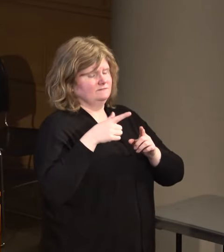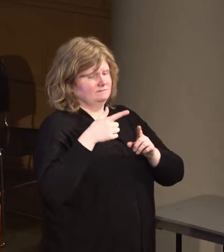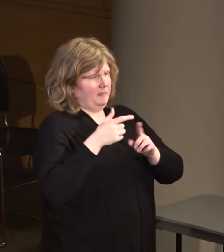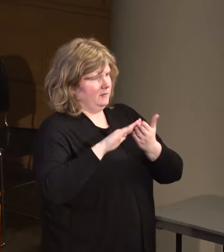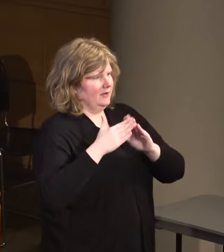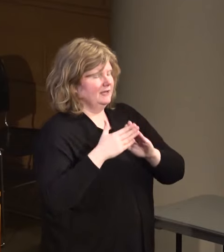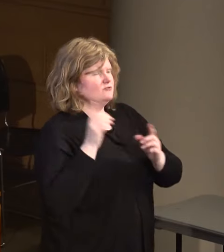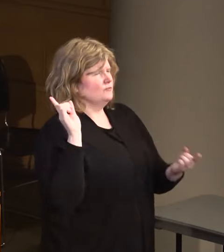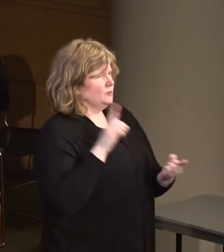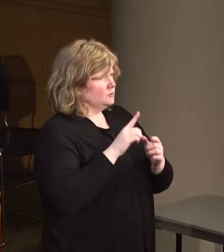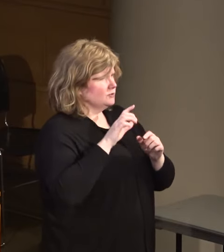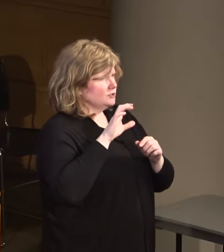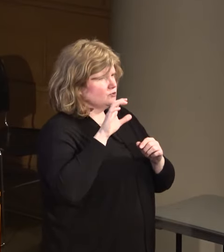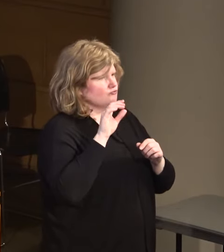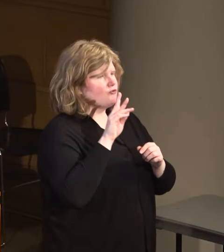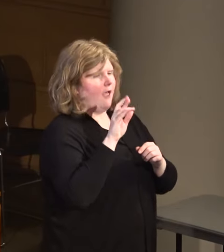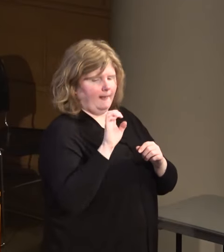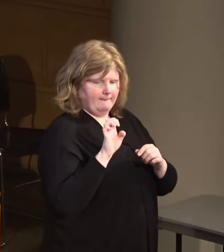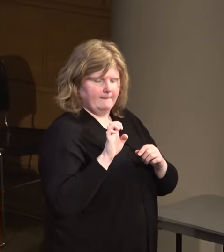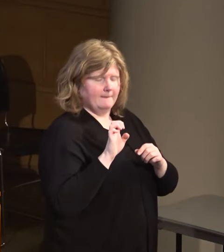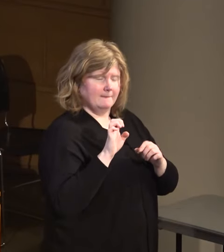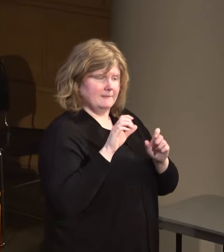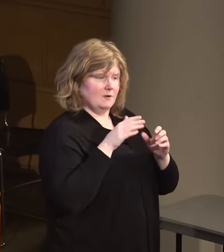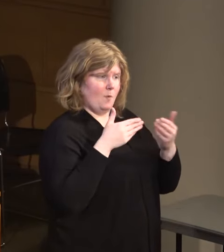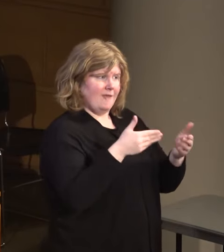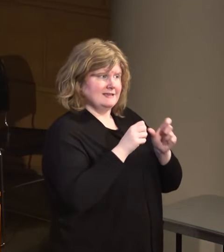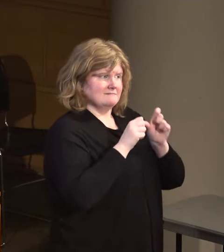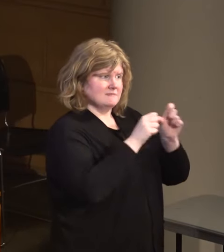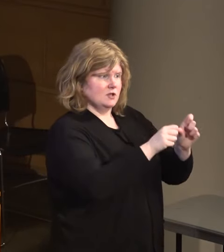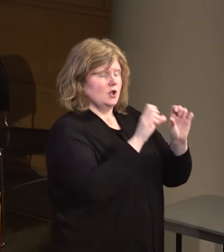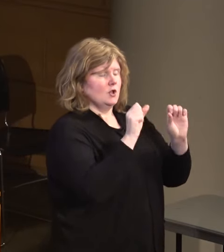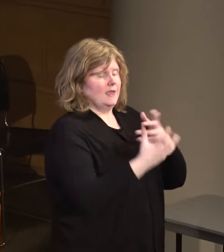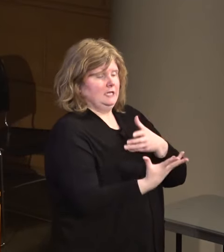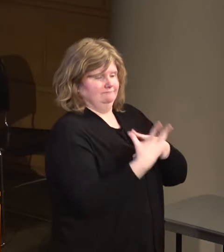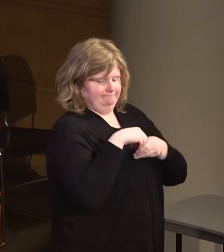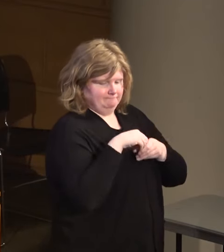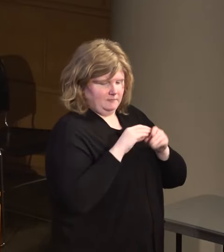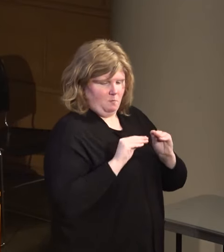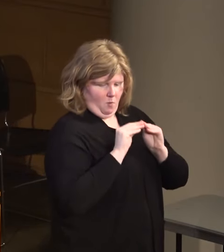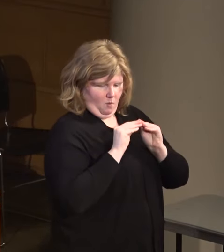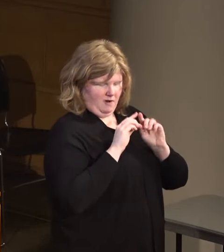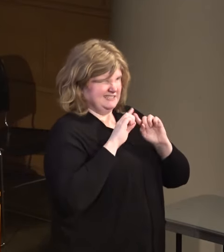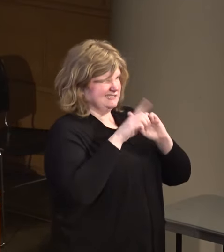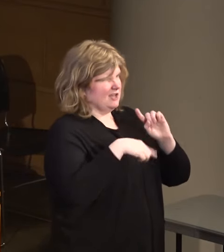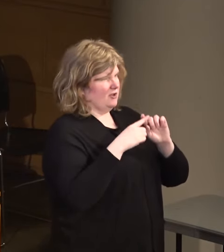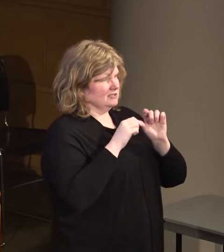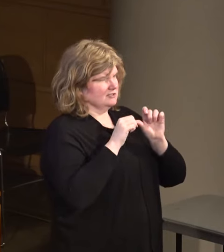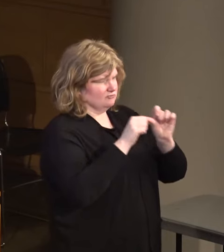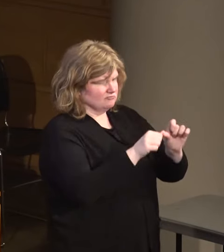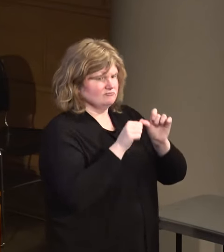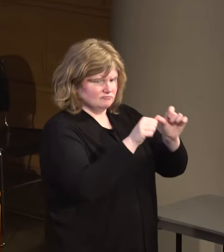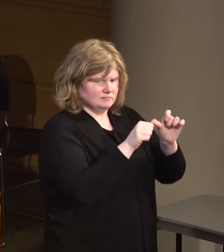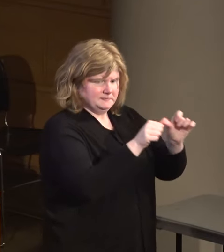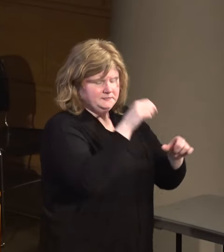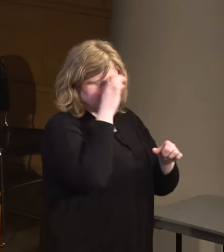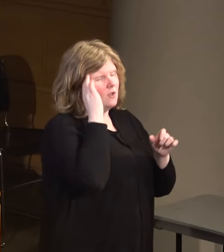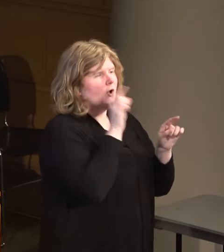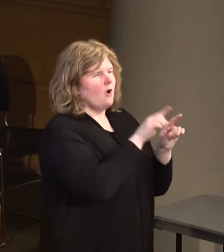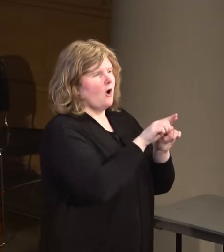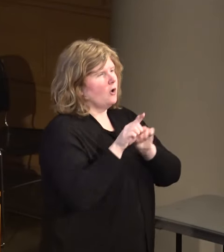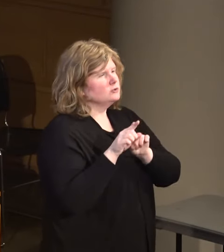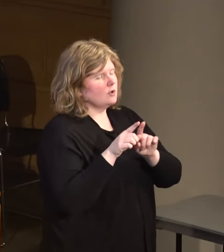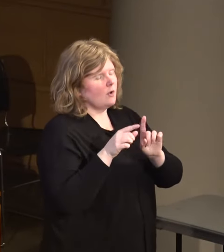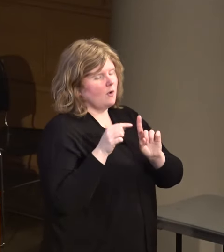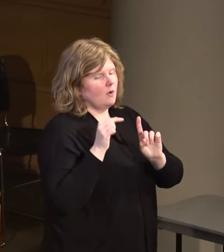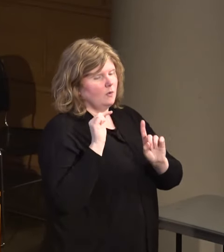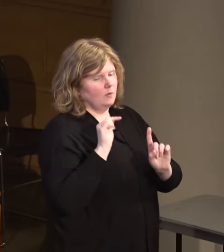crime in a way that is sustainable, that you can engender more thereof. And also, done it in a way that engenders